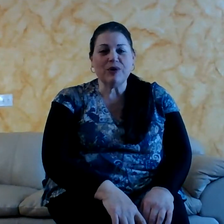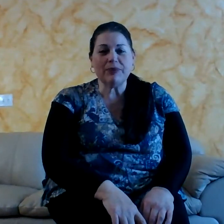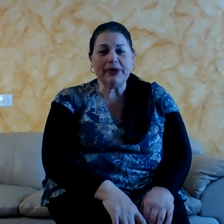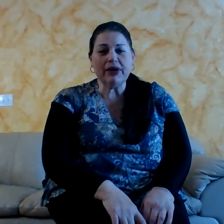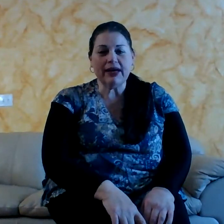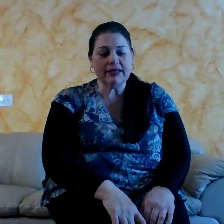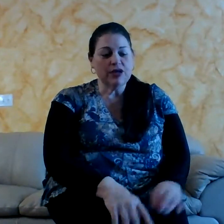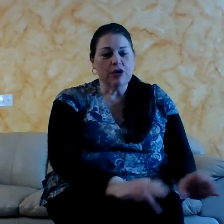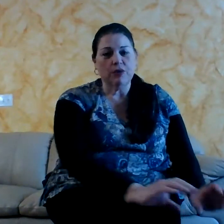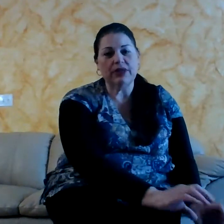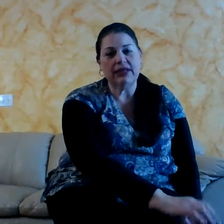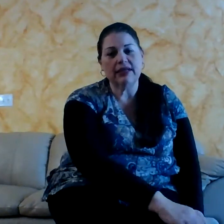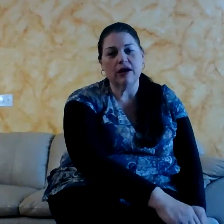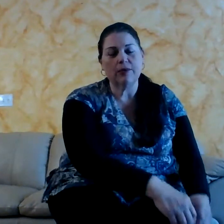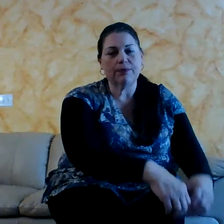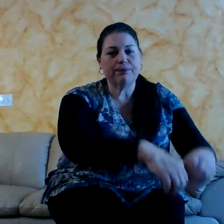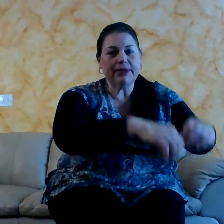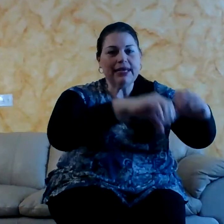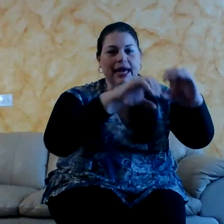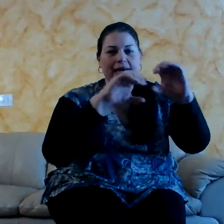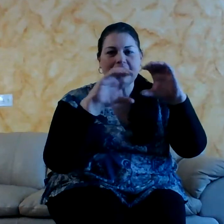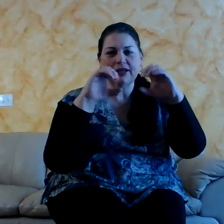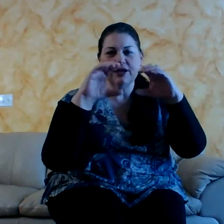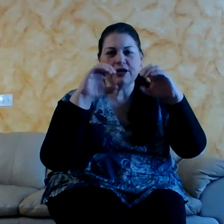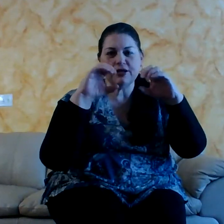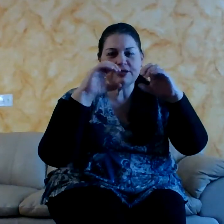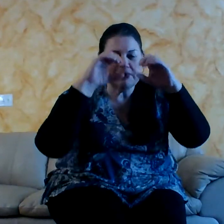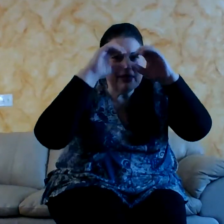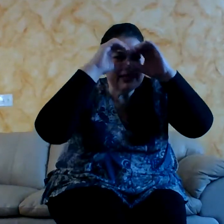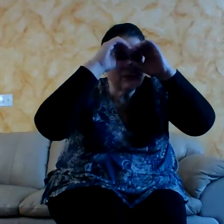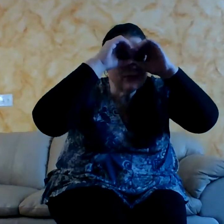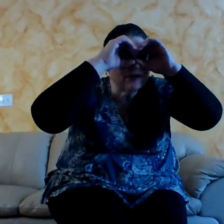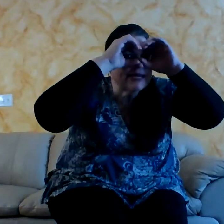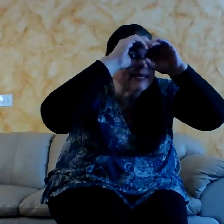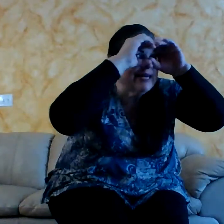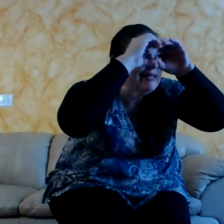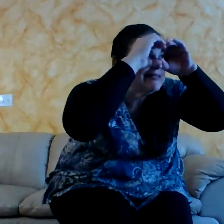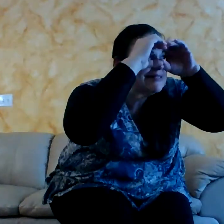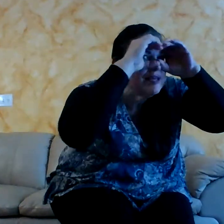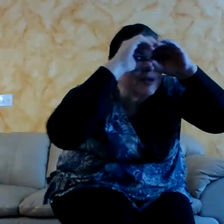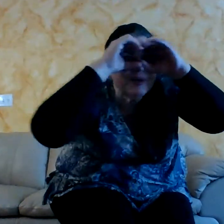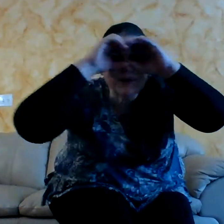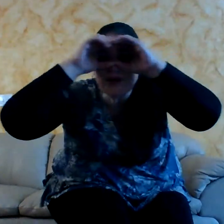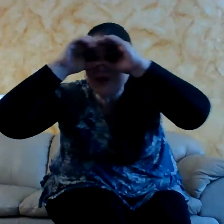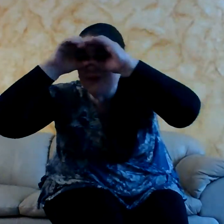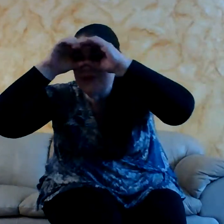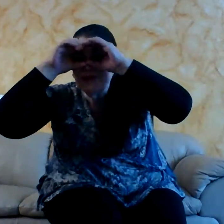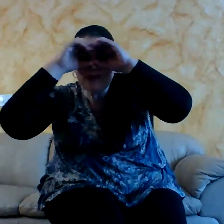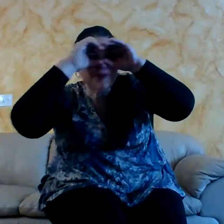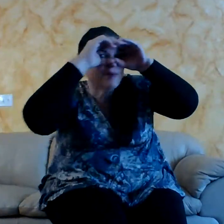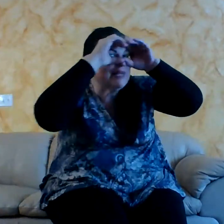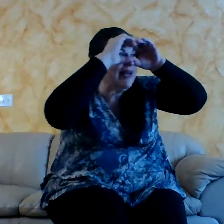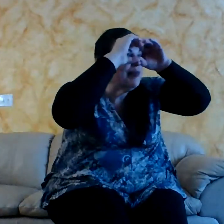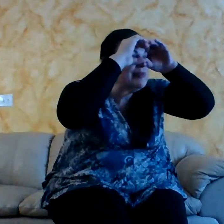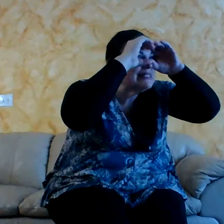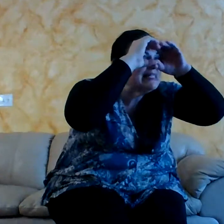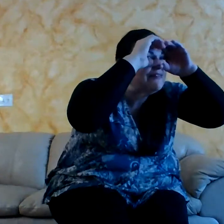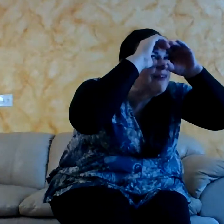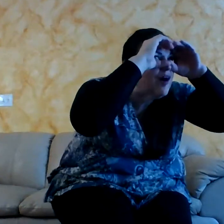go on a bear hunt, we need our binoculars. We make them with our hands. Ooh, they help us see far